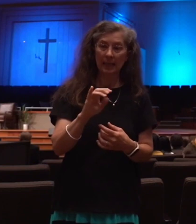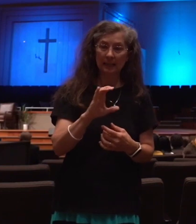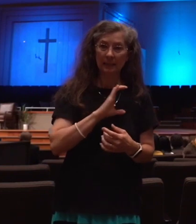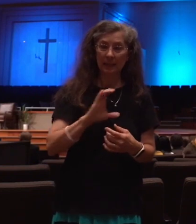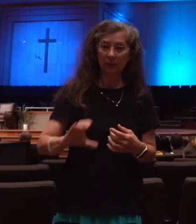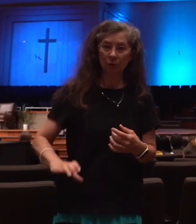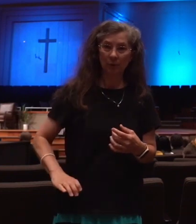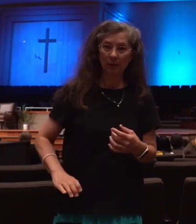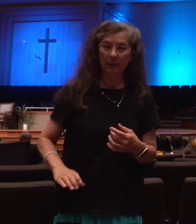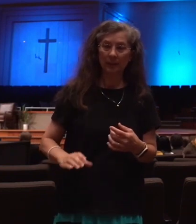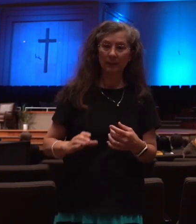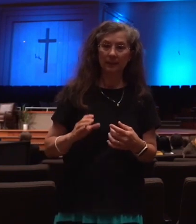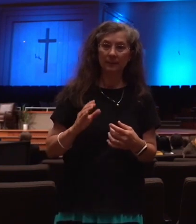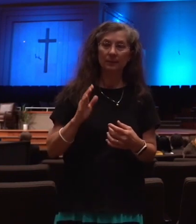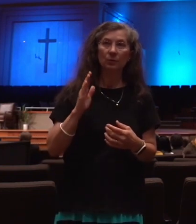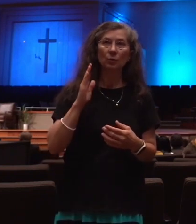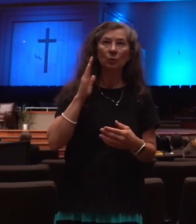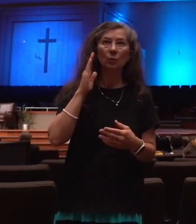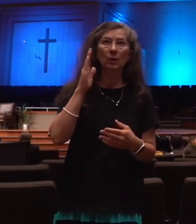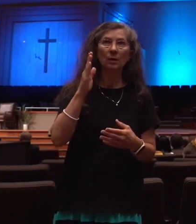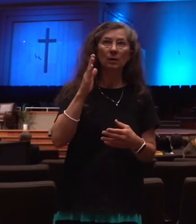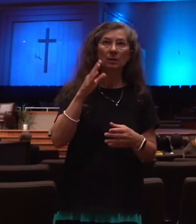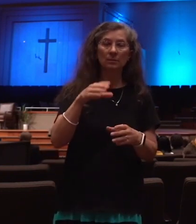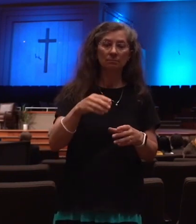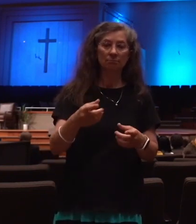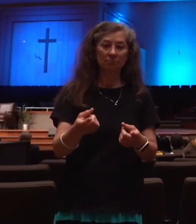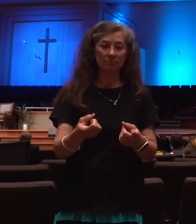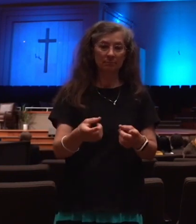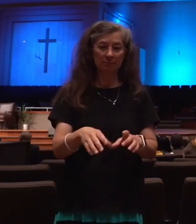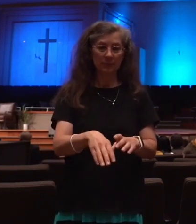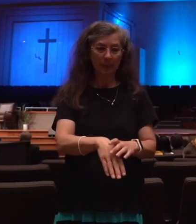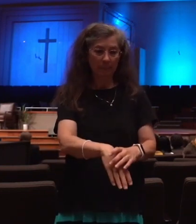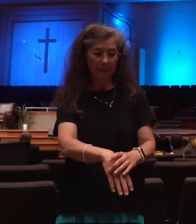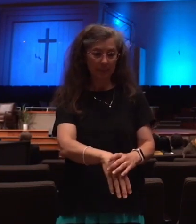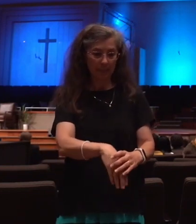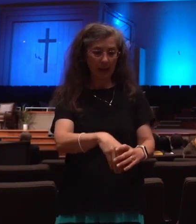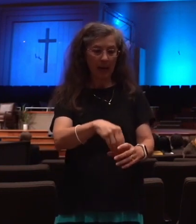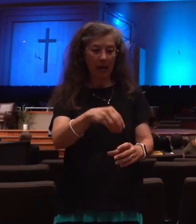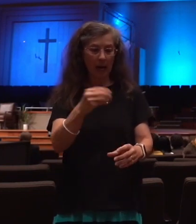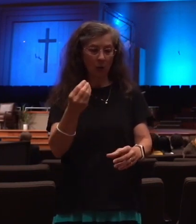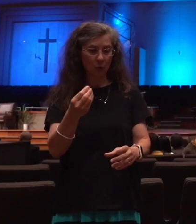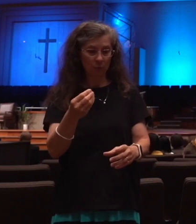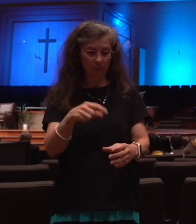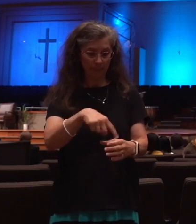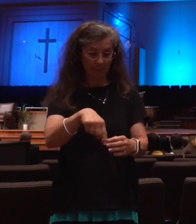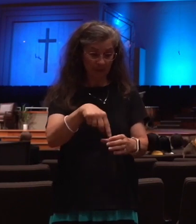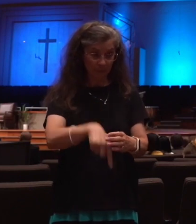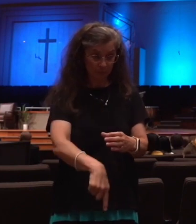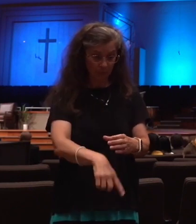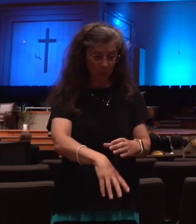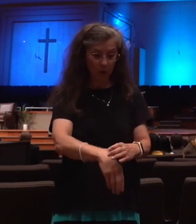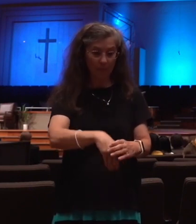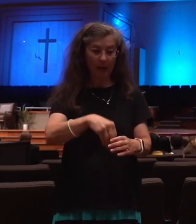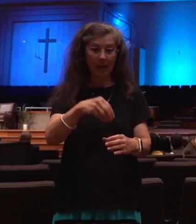he will descend out of the bottomless pit. And Judas, when he died, it says he went to his own place,